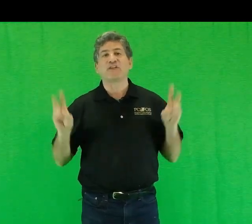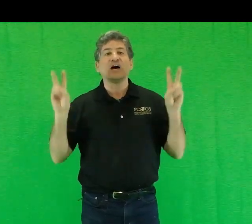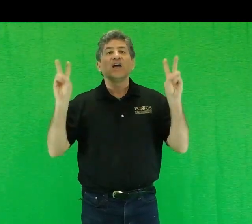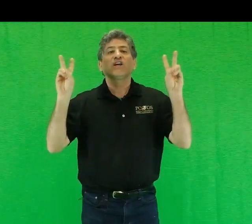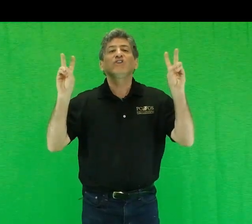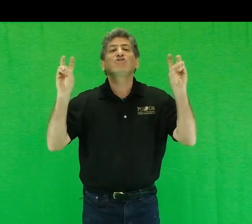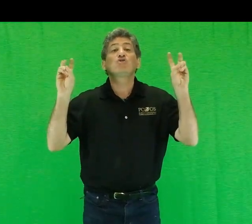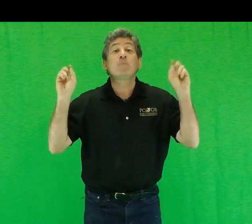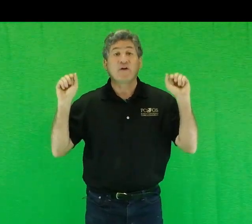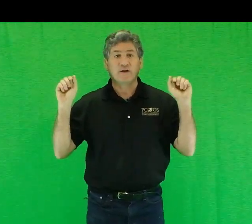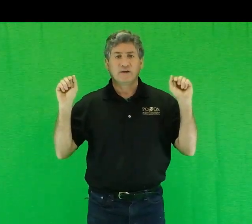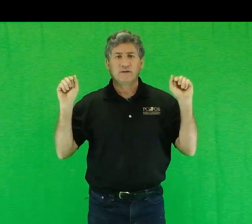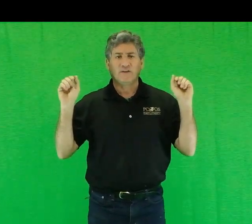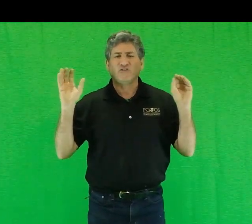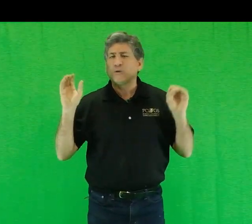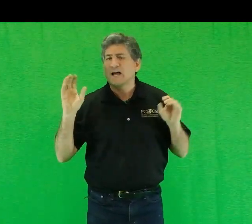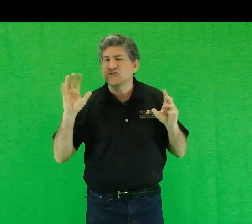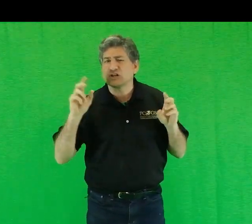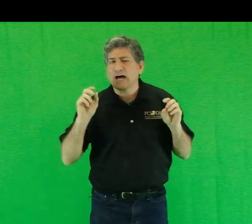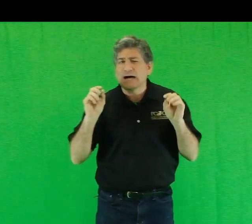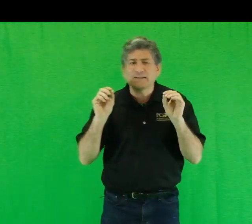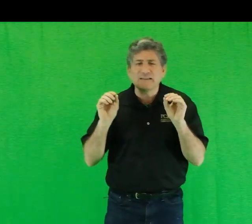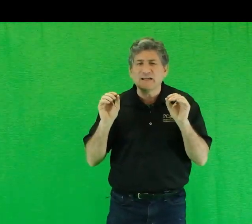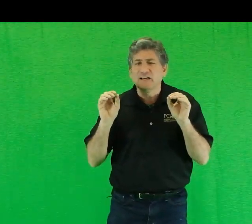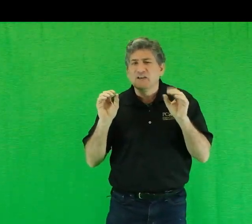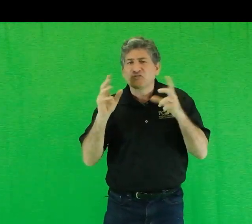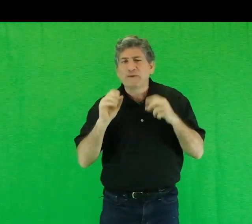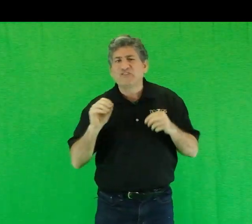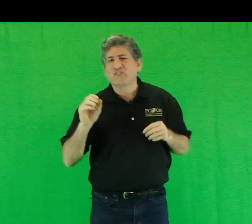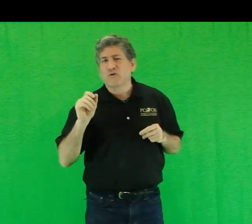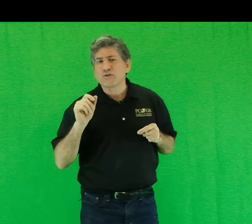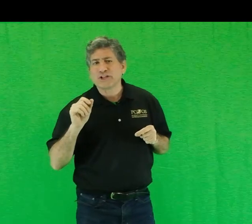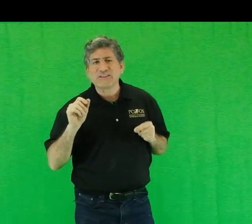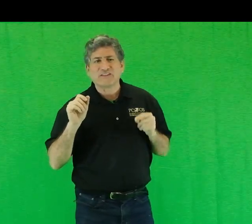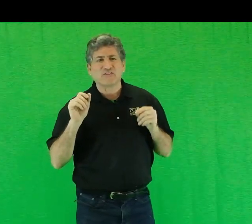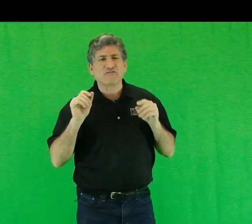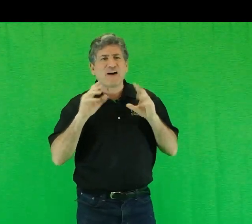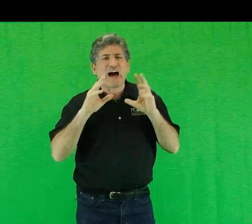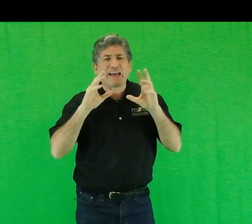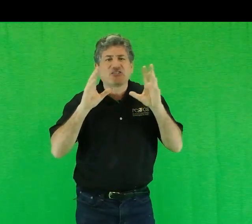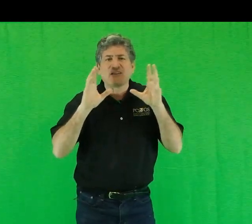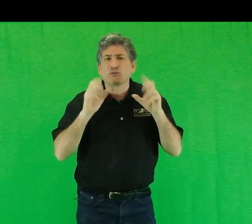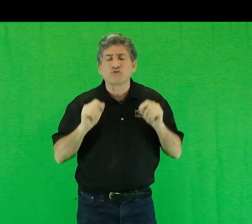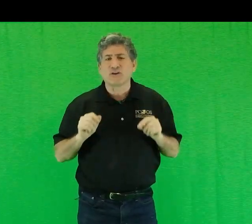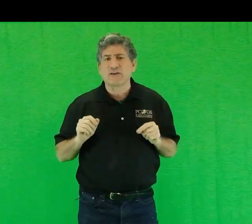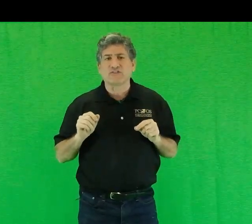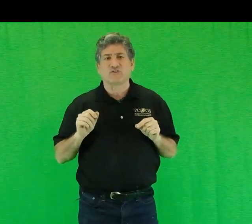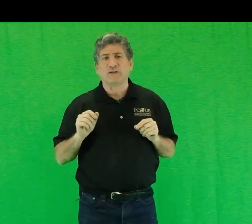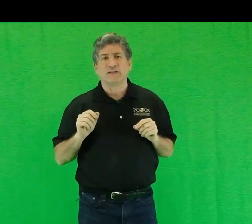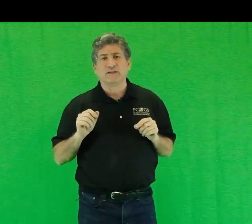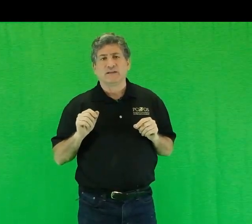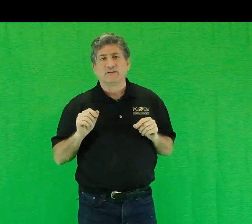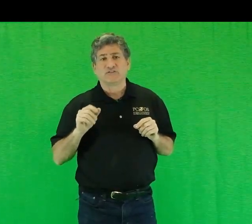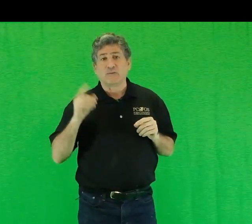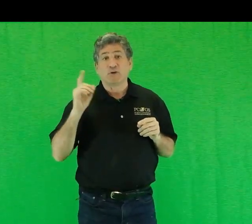the consumer, a zoological oddity, a species of earthling that defies evolutionary history, somewhat